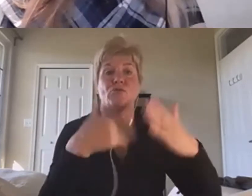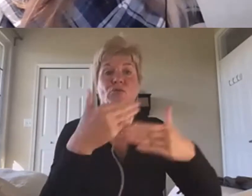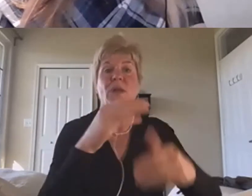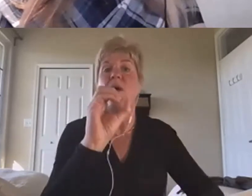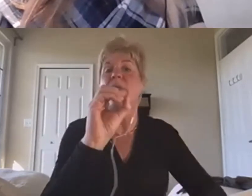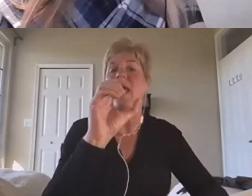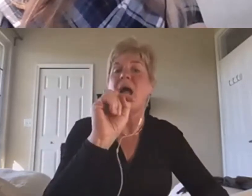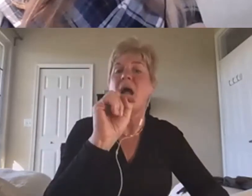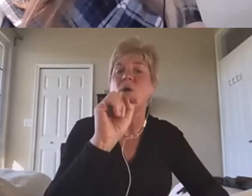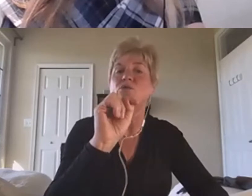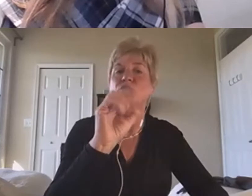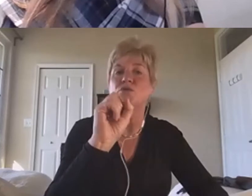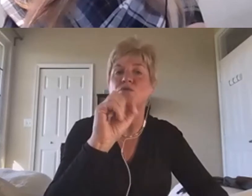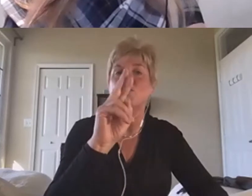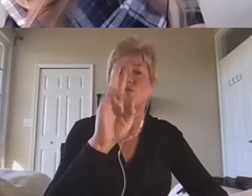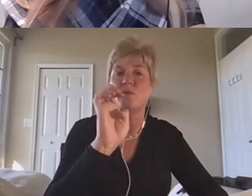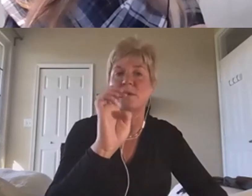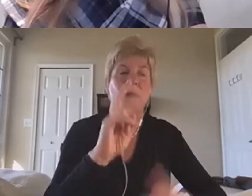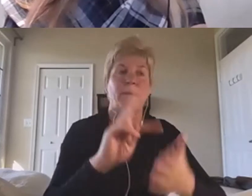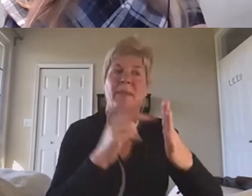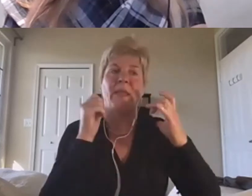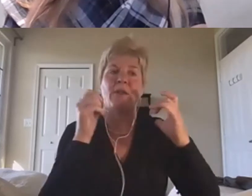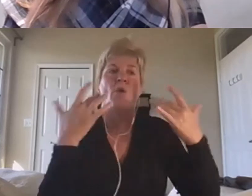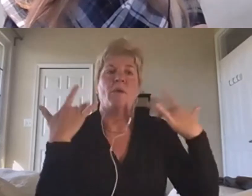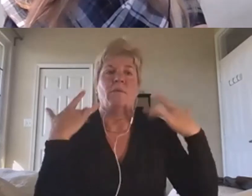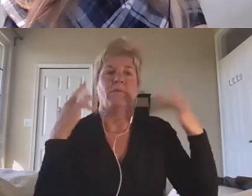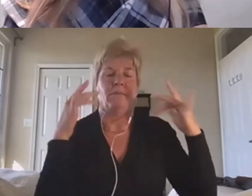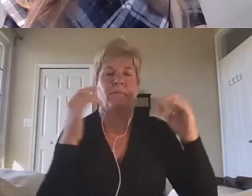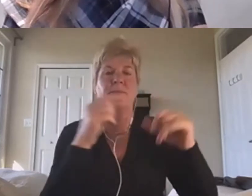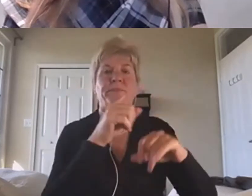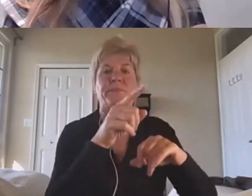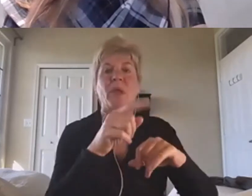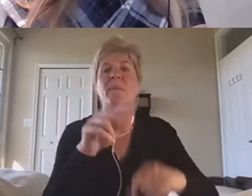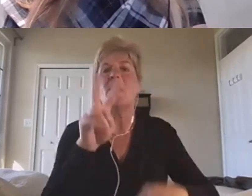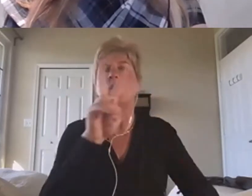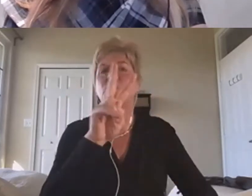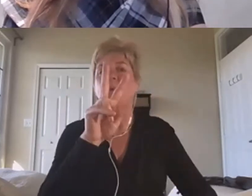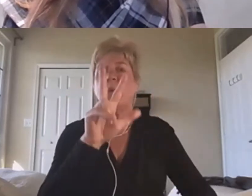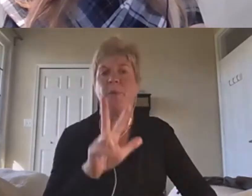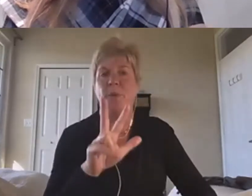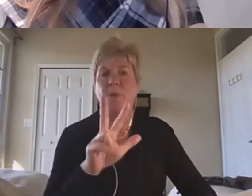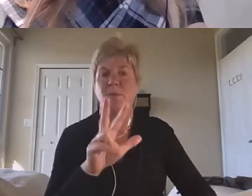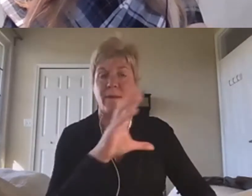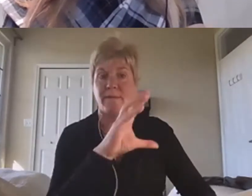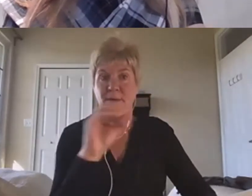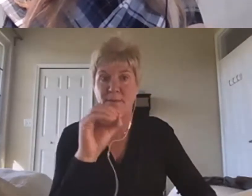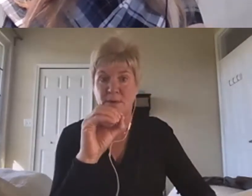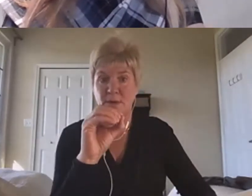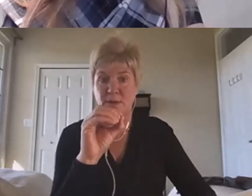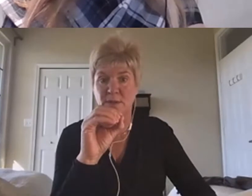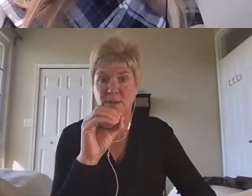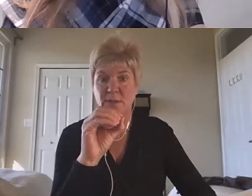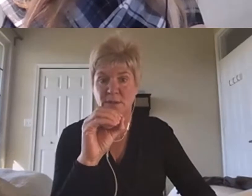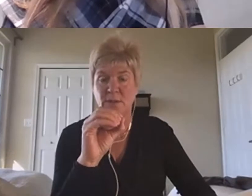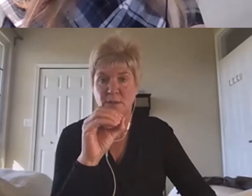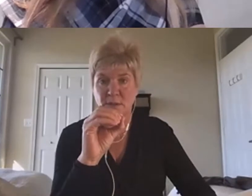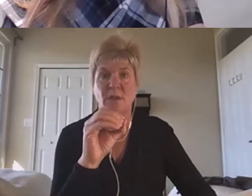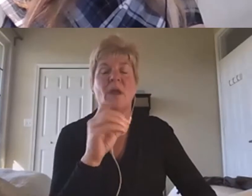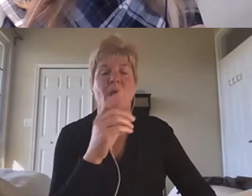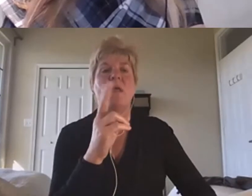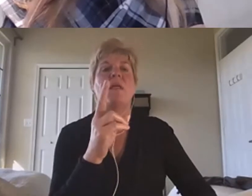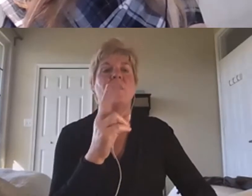So it turned out to be about two-thirds of companies today outsource their application